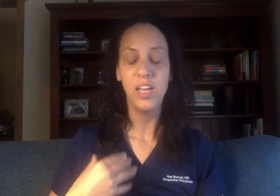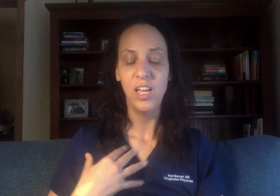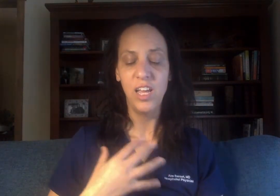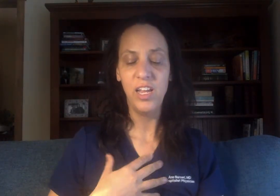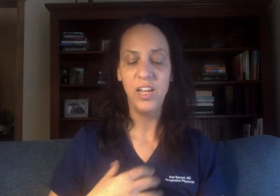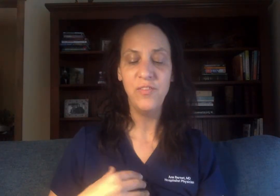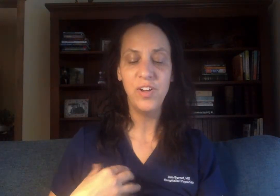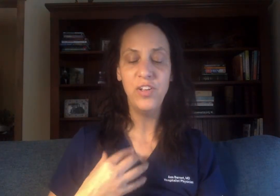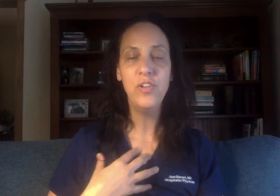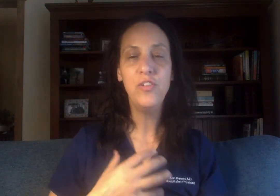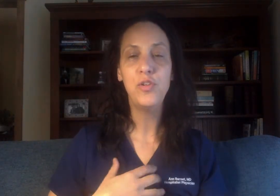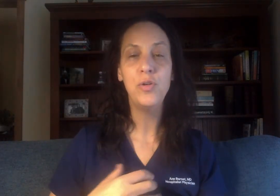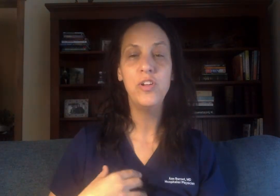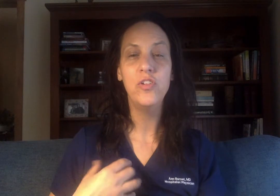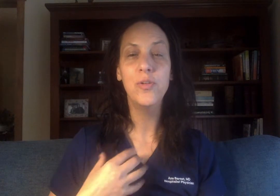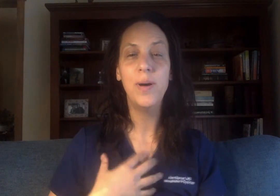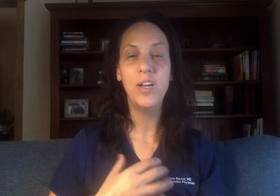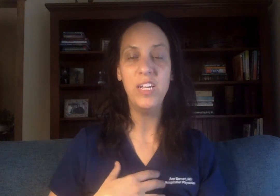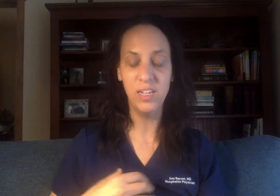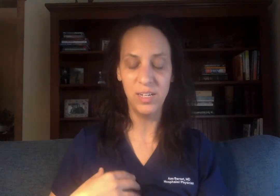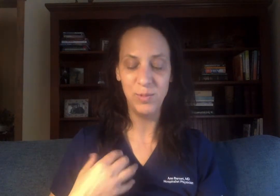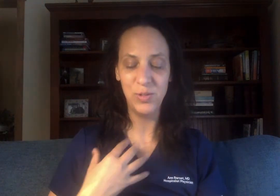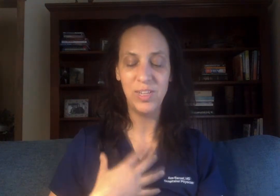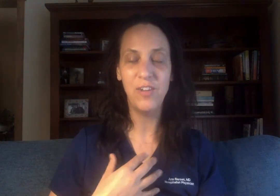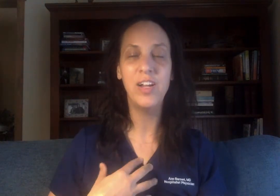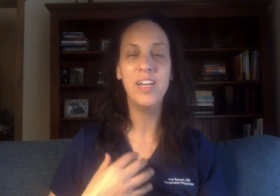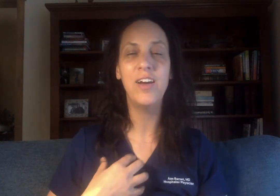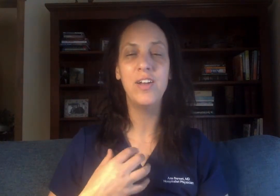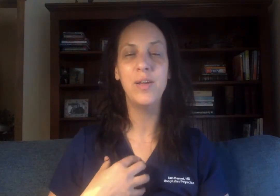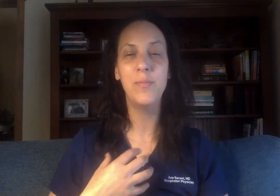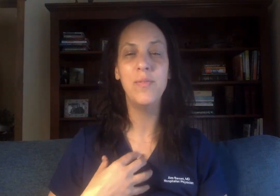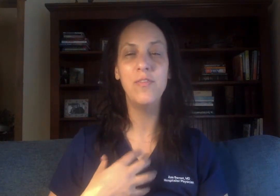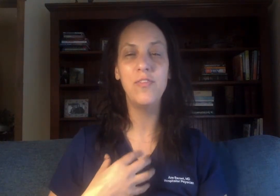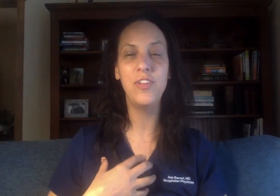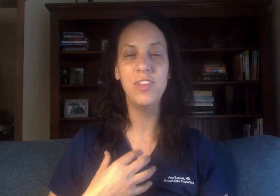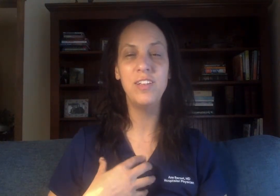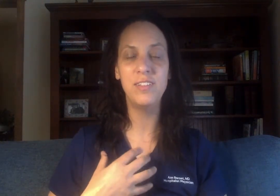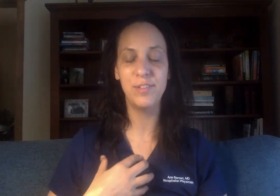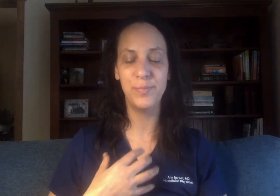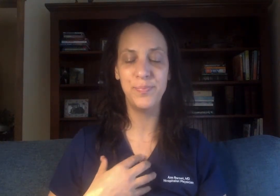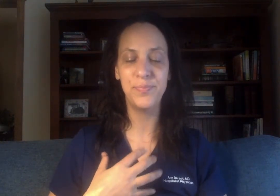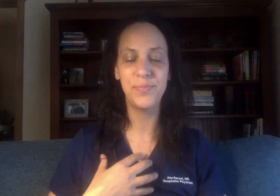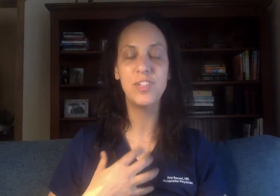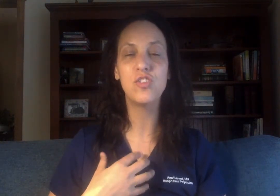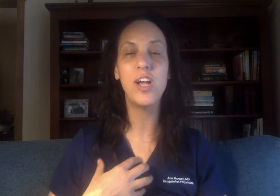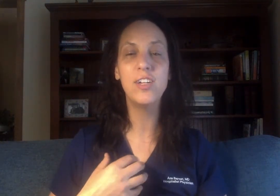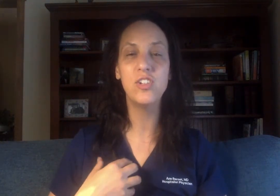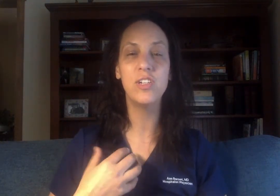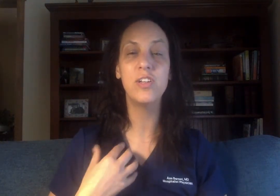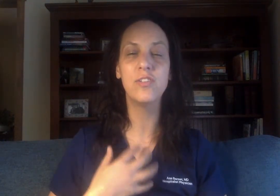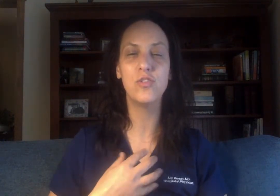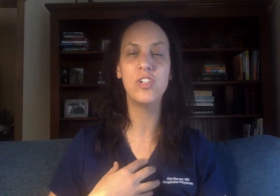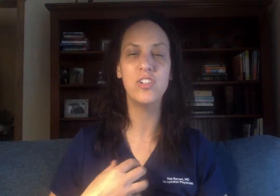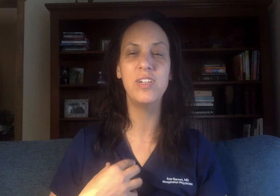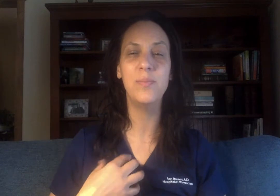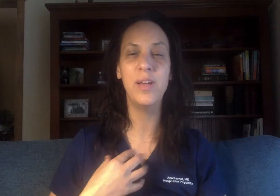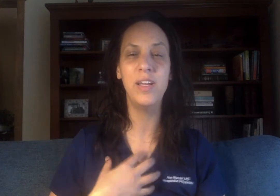And I invite you to tune into your body. I'm doing that right now and I'm feeling some contraction and constriction in my